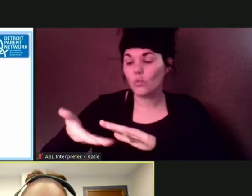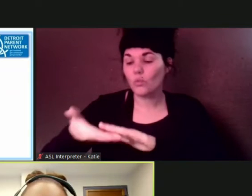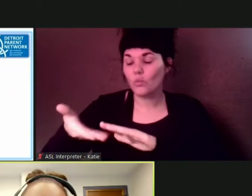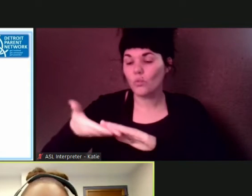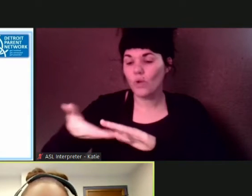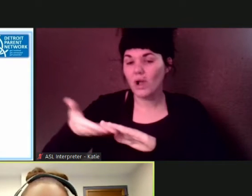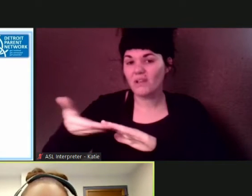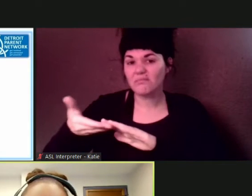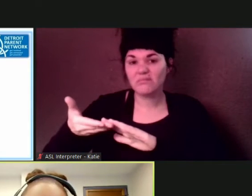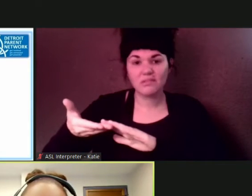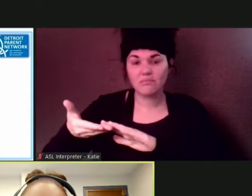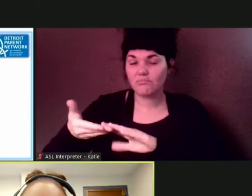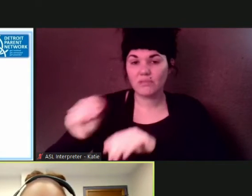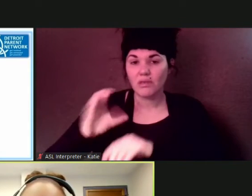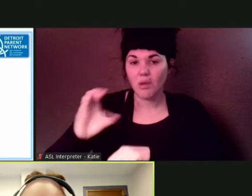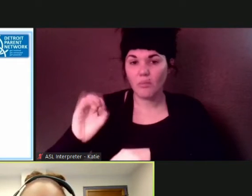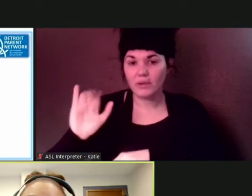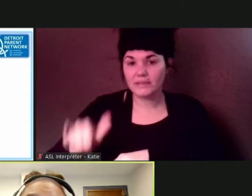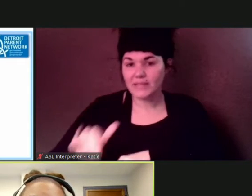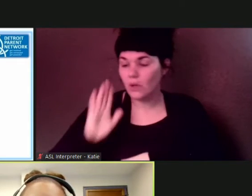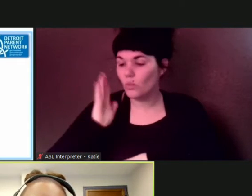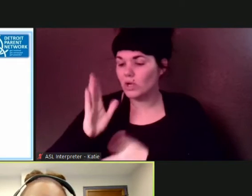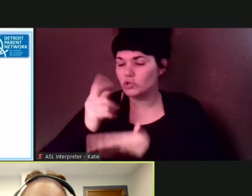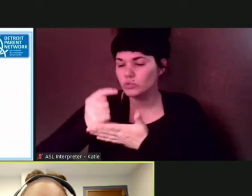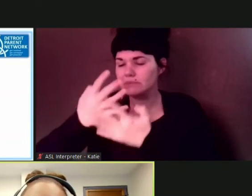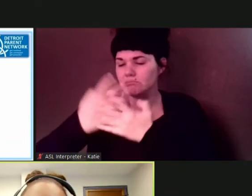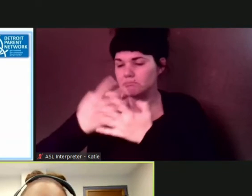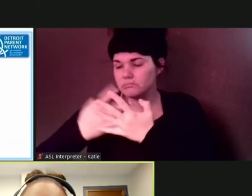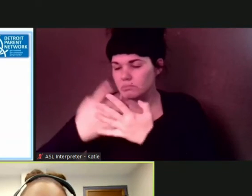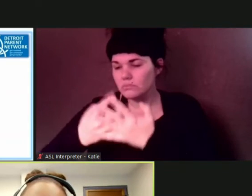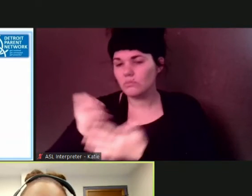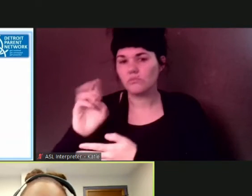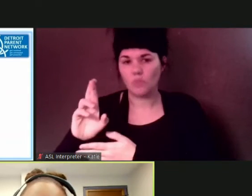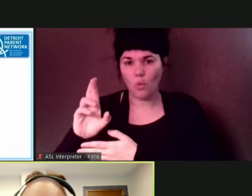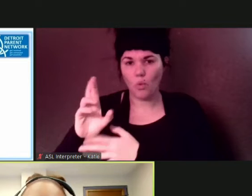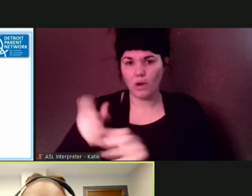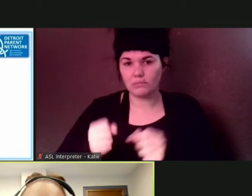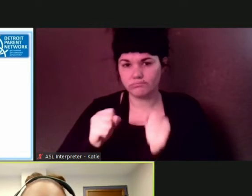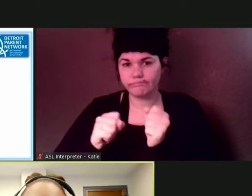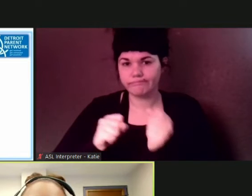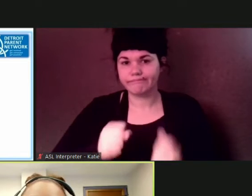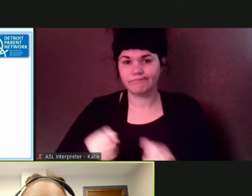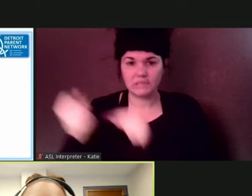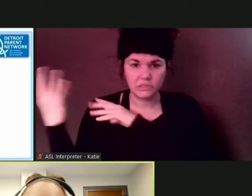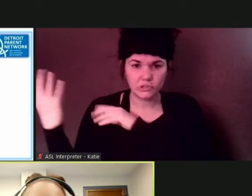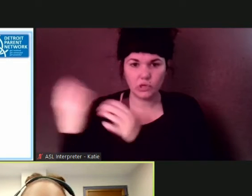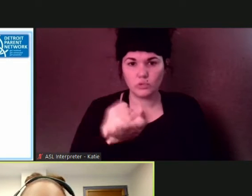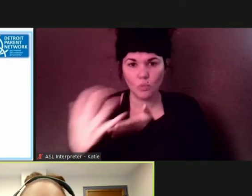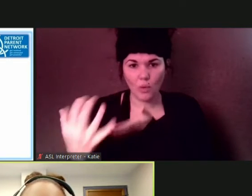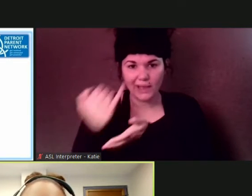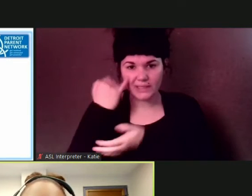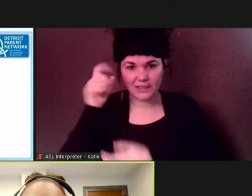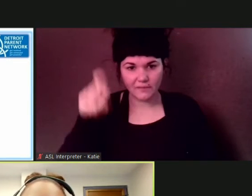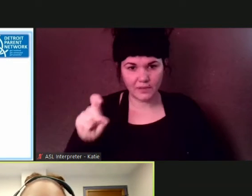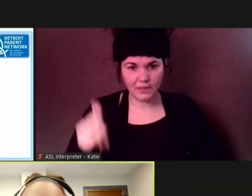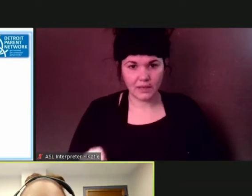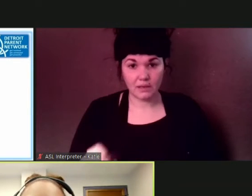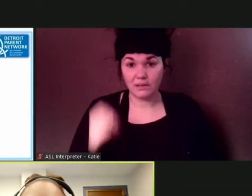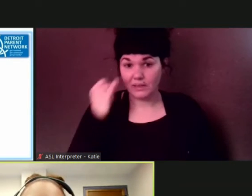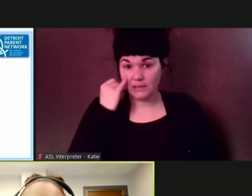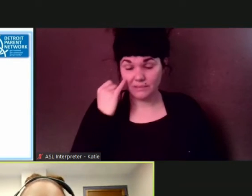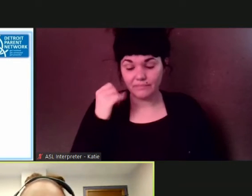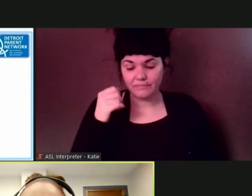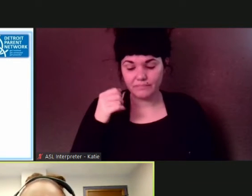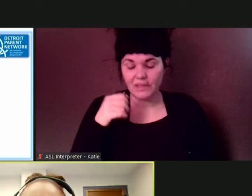or discharge uh waste uh untreated if need be um in a very very large event such as this